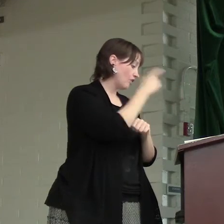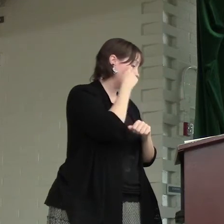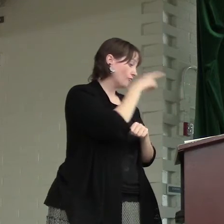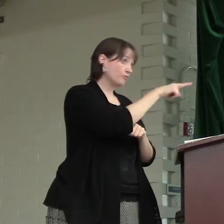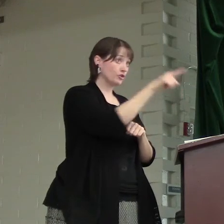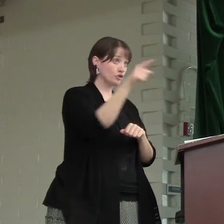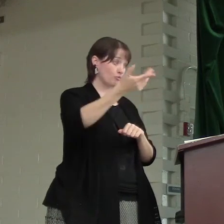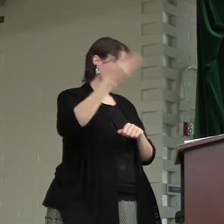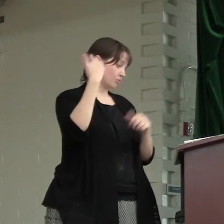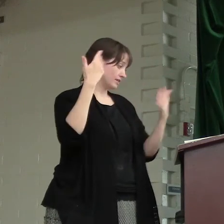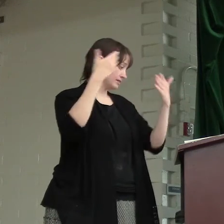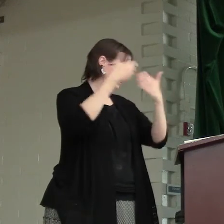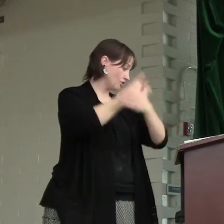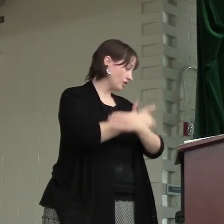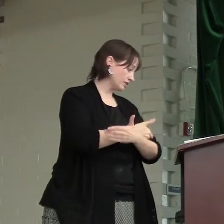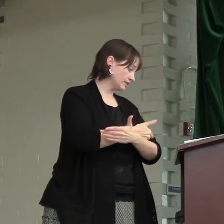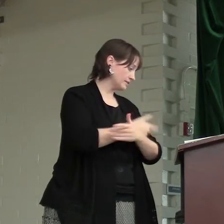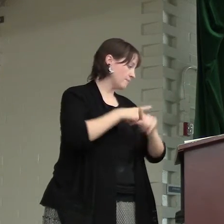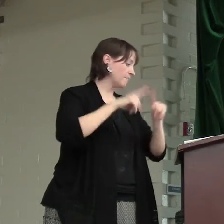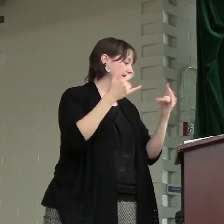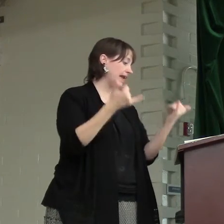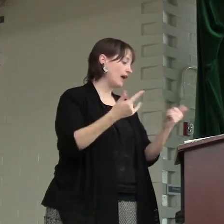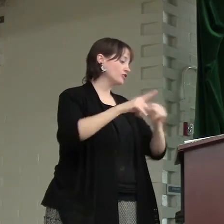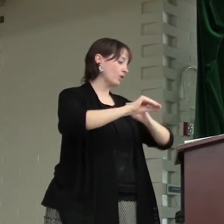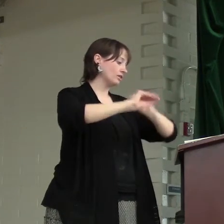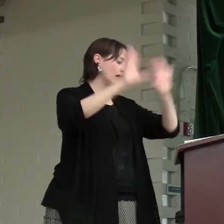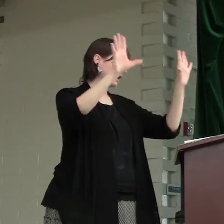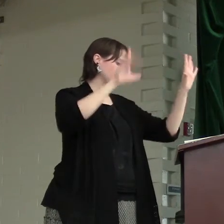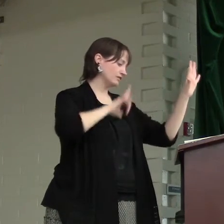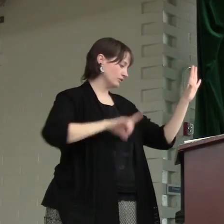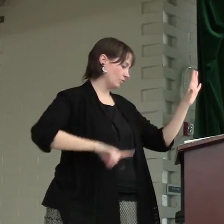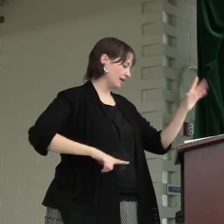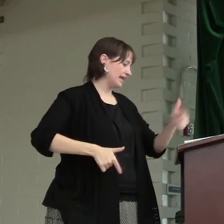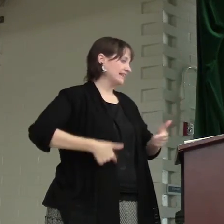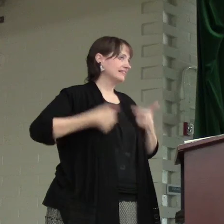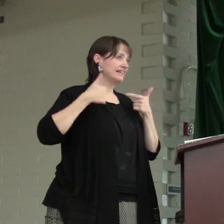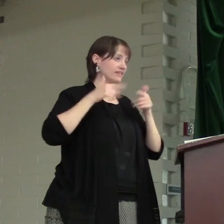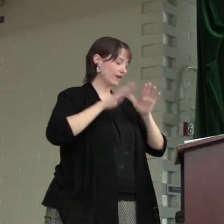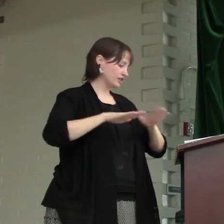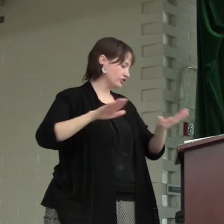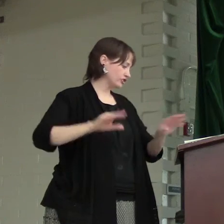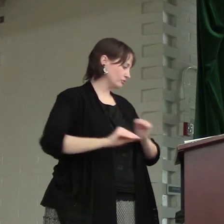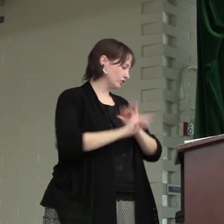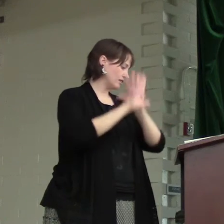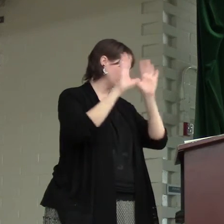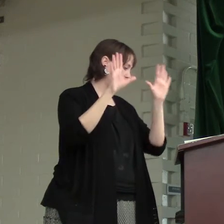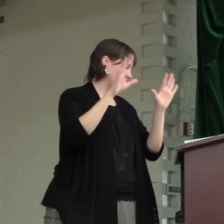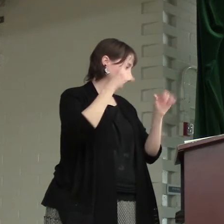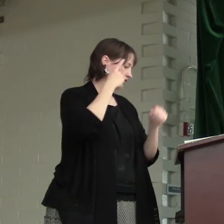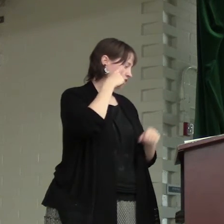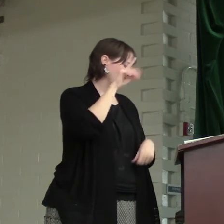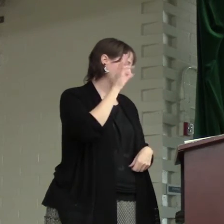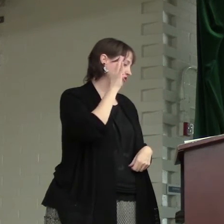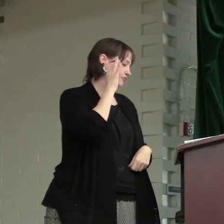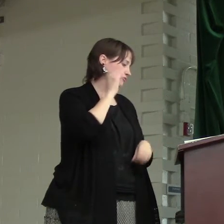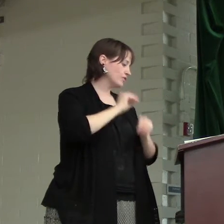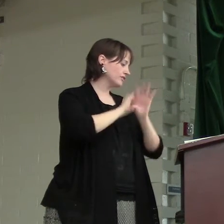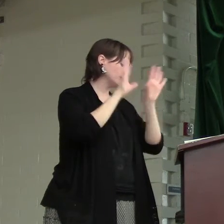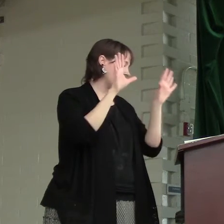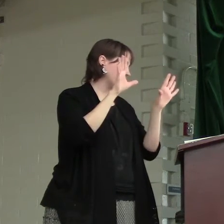for you were once darkness, but now you are light in the Lord. Live as children of life, for the fruit of the light